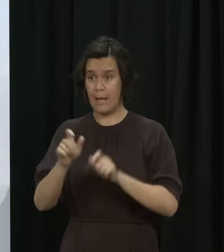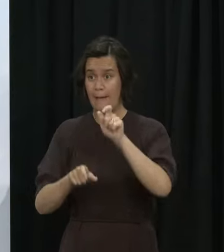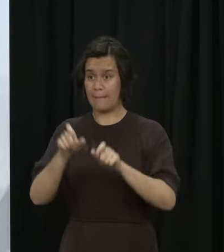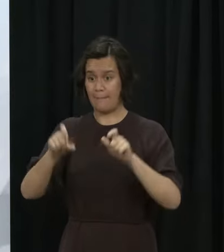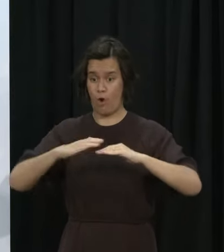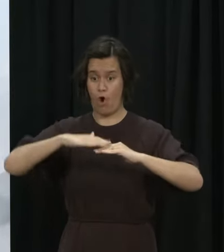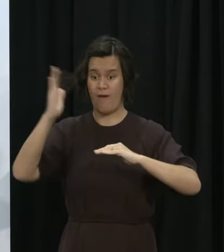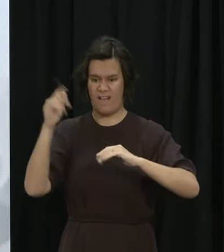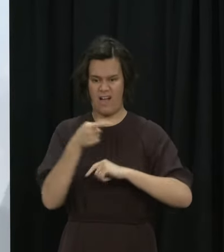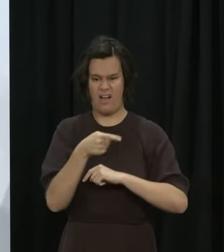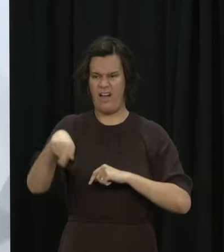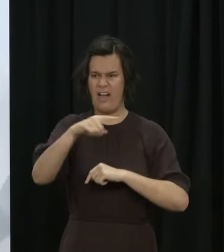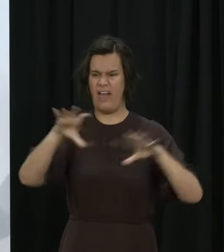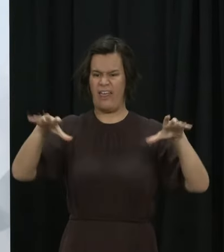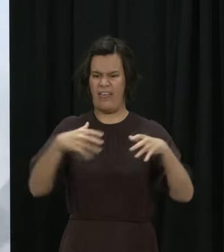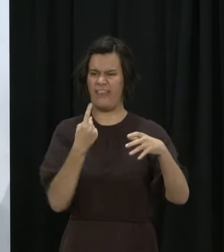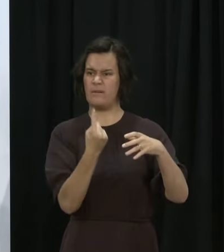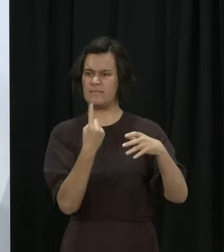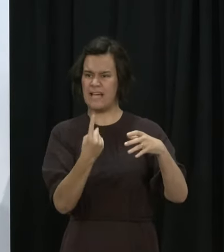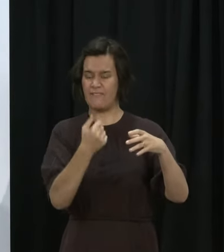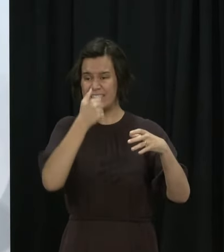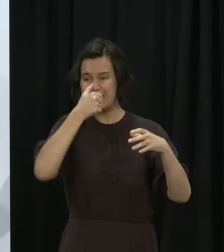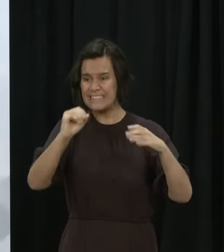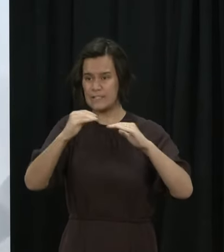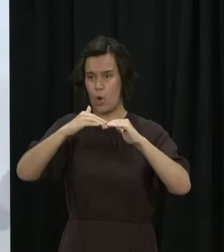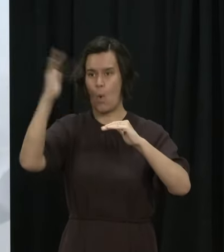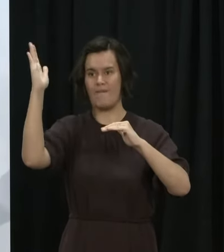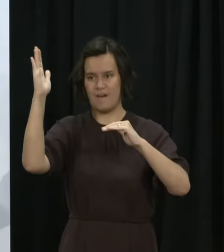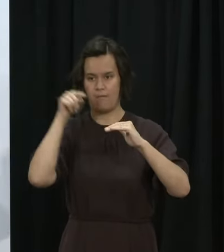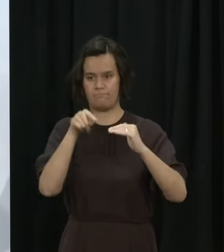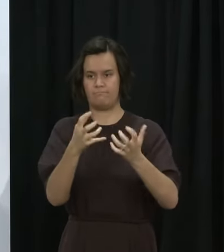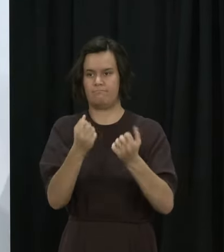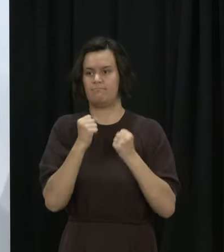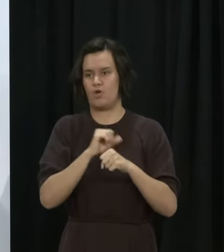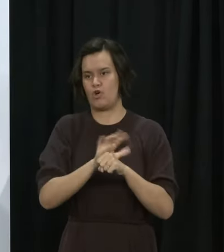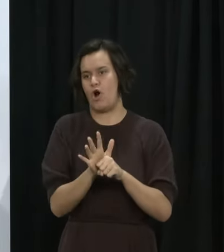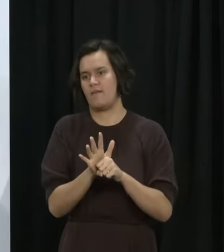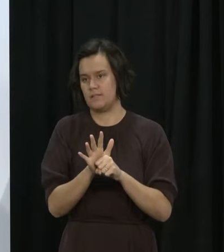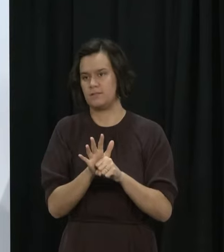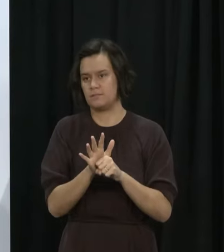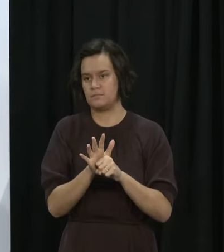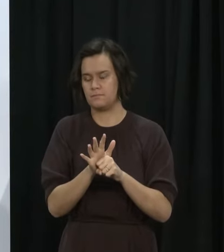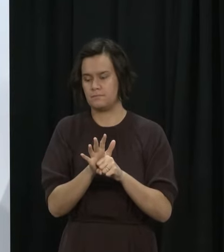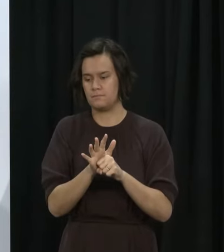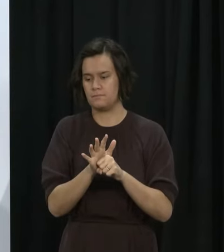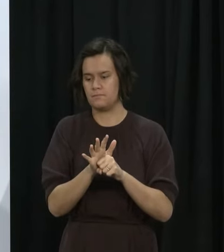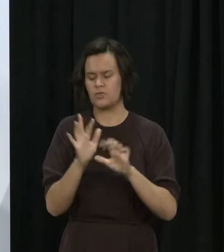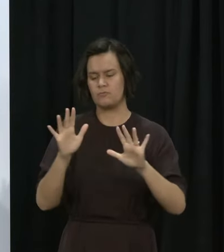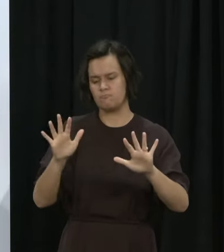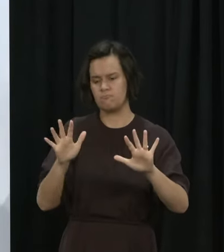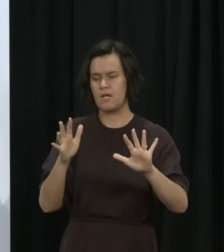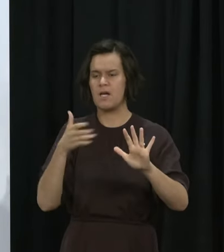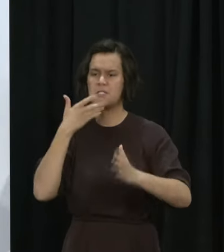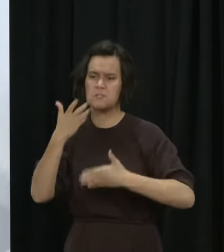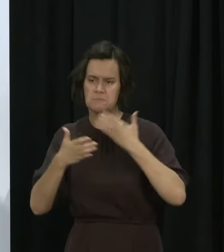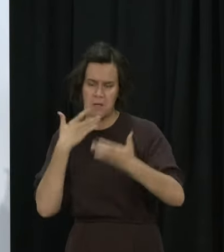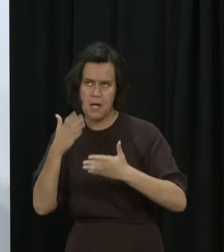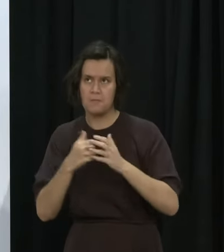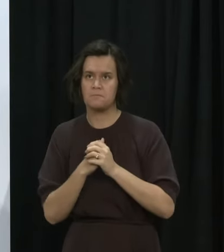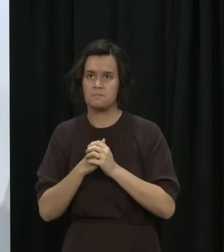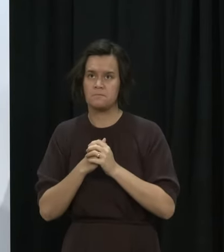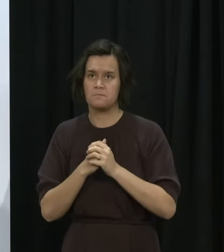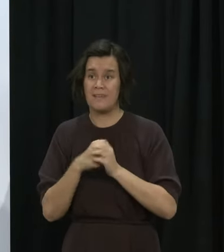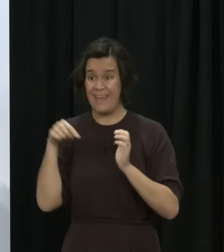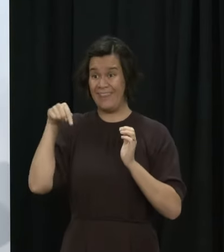-diagnosed with COVID-19. And in this more recent outbreak that started in August, just over 500 cases have